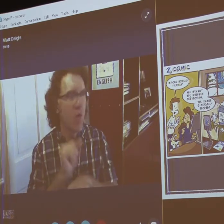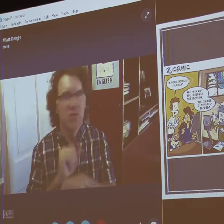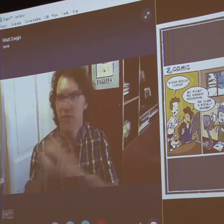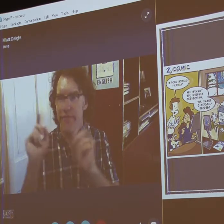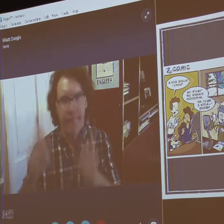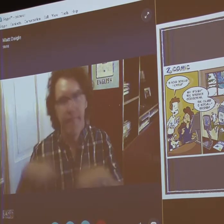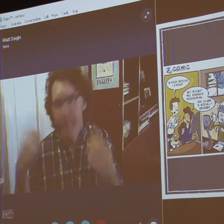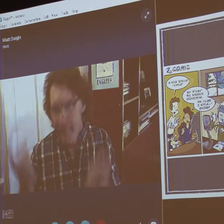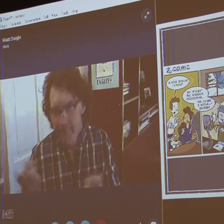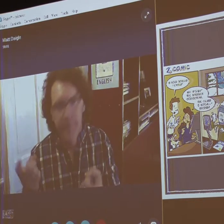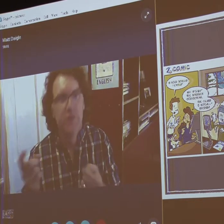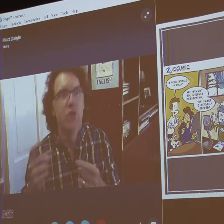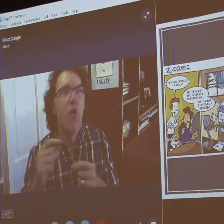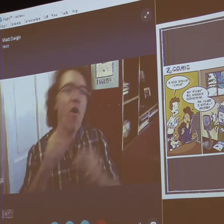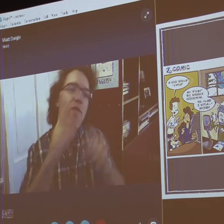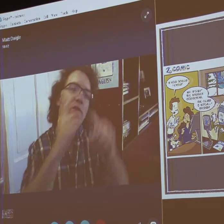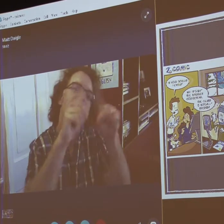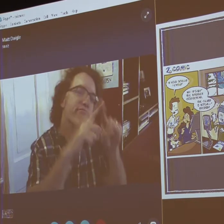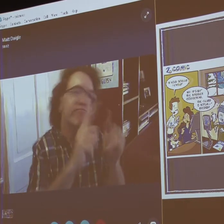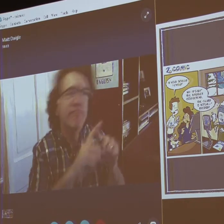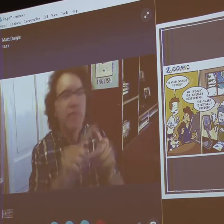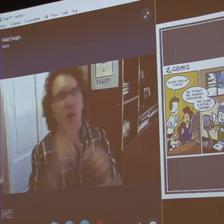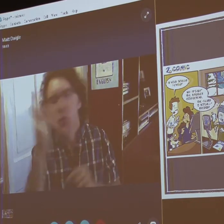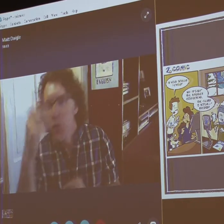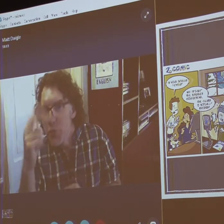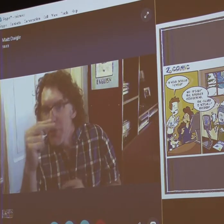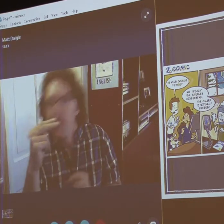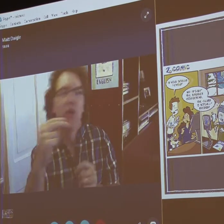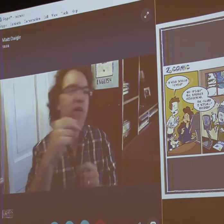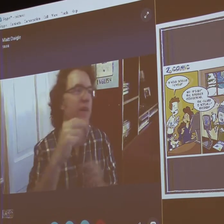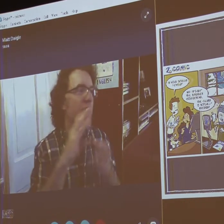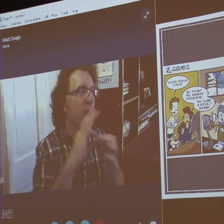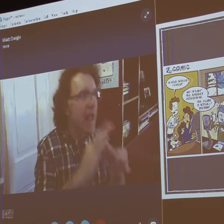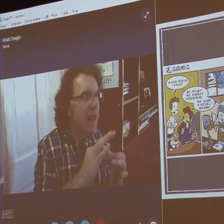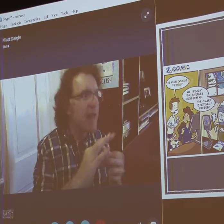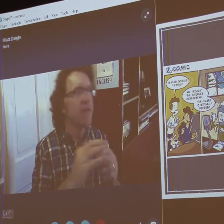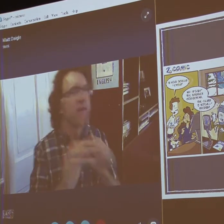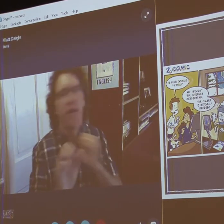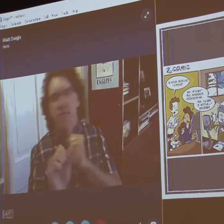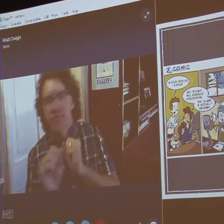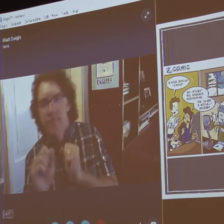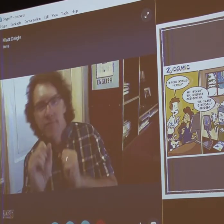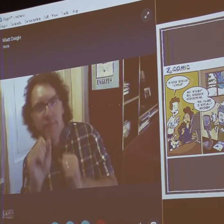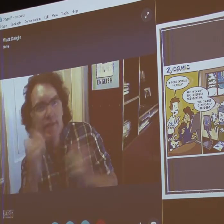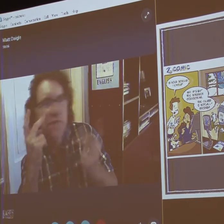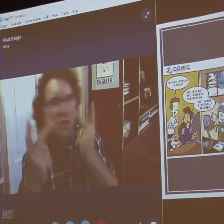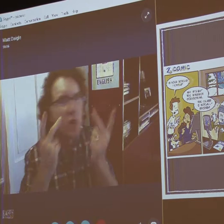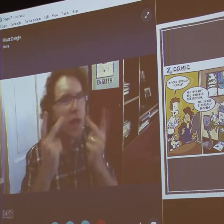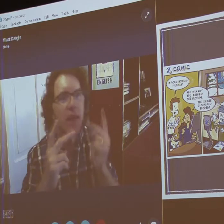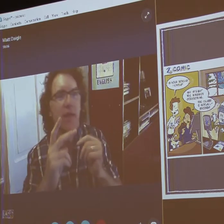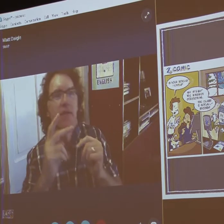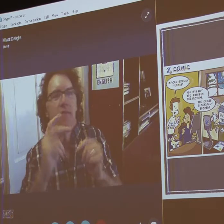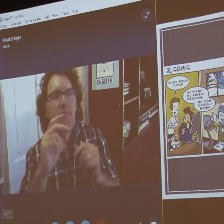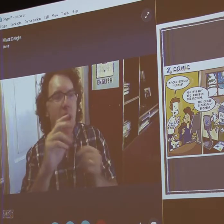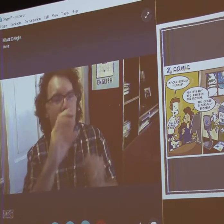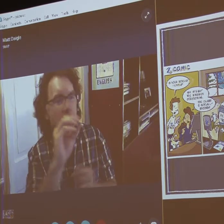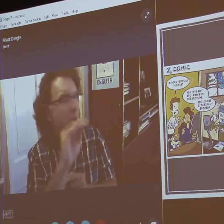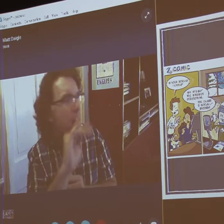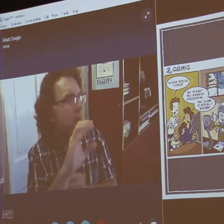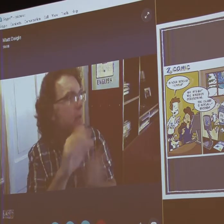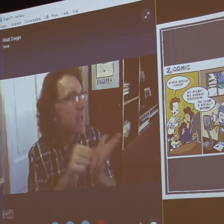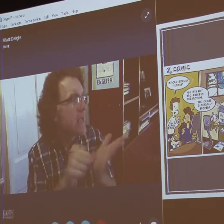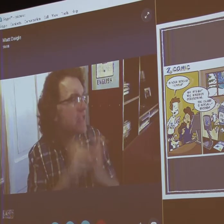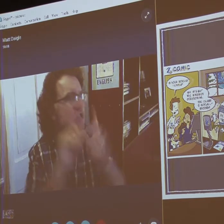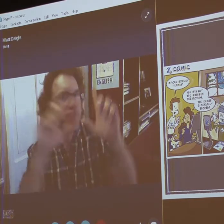service. And I've been working with them for many years. I do different kinds of cartoons for